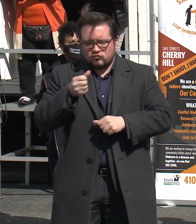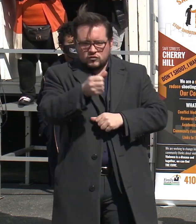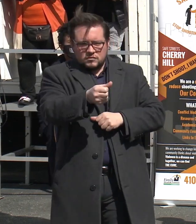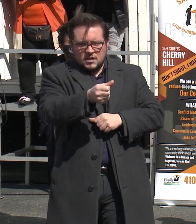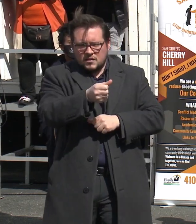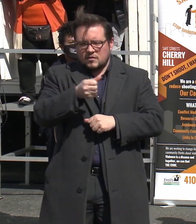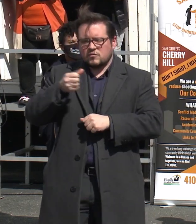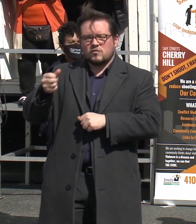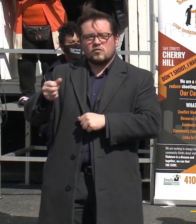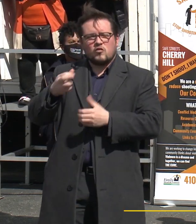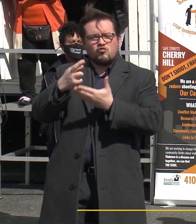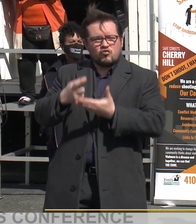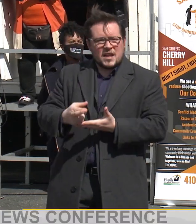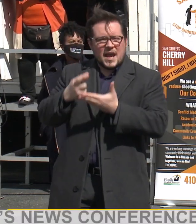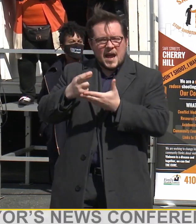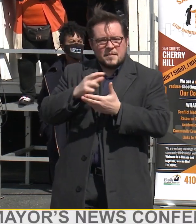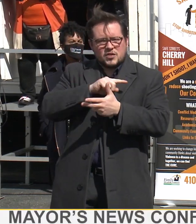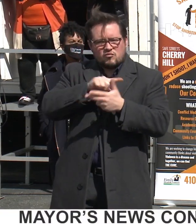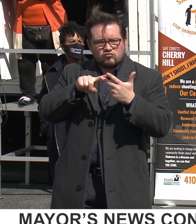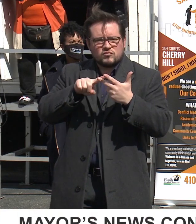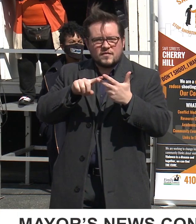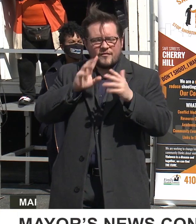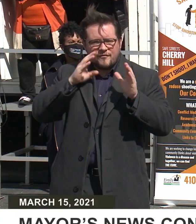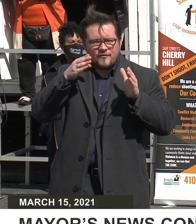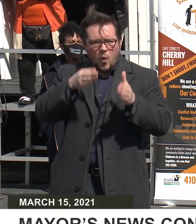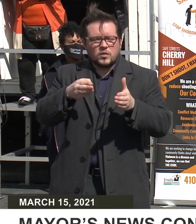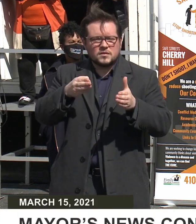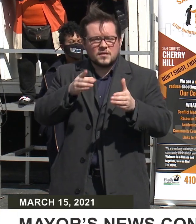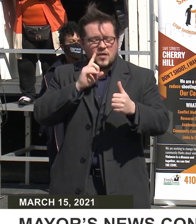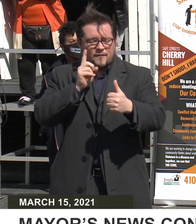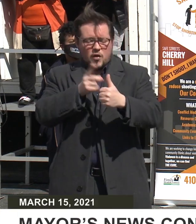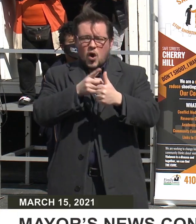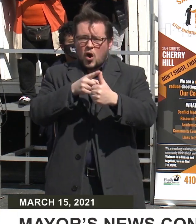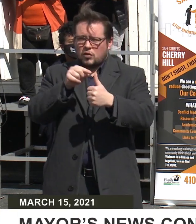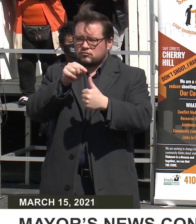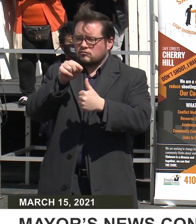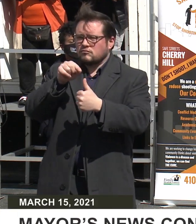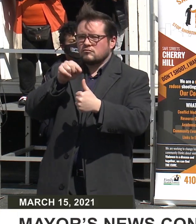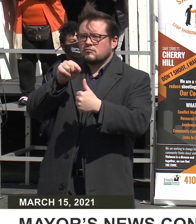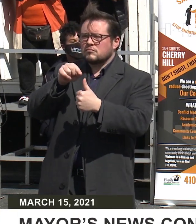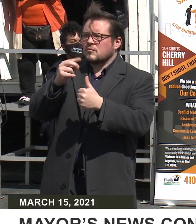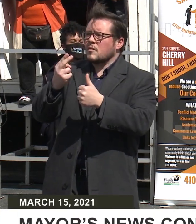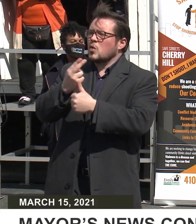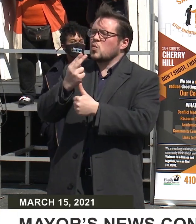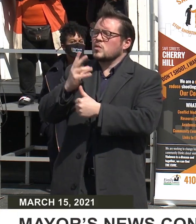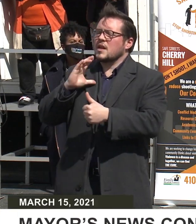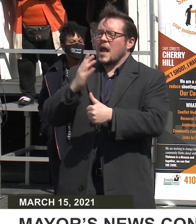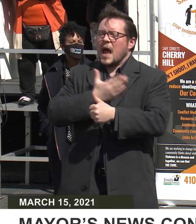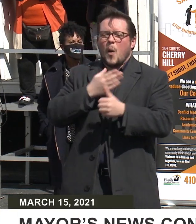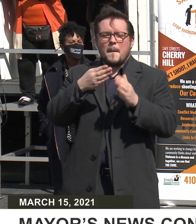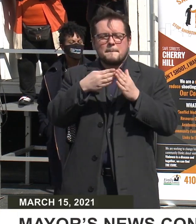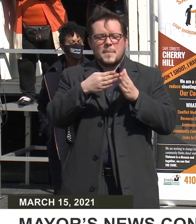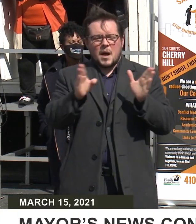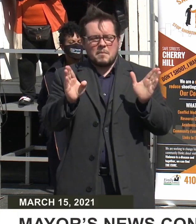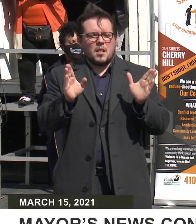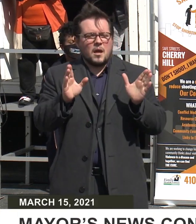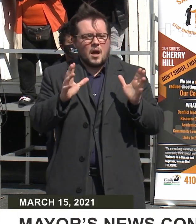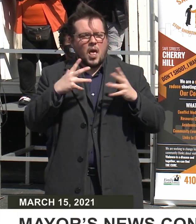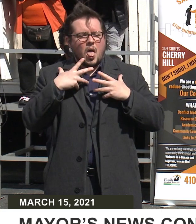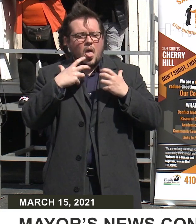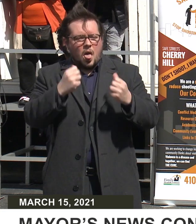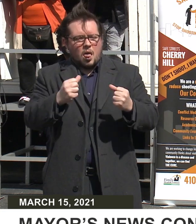methodologies within its three pillars. The first pillar is leveraging a public health approach to violence.